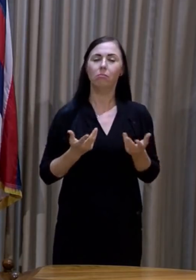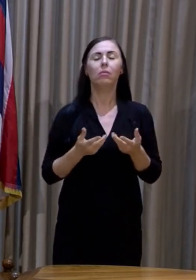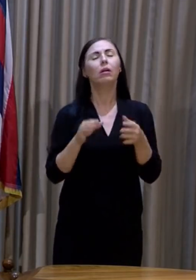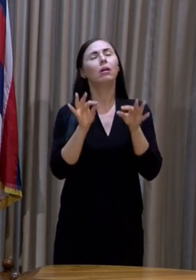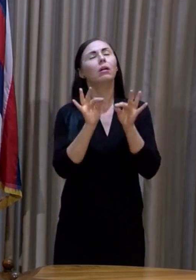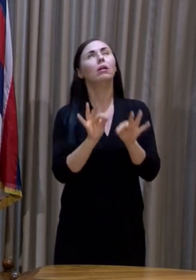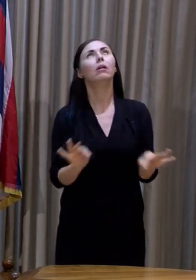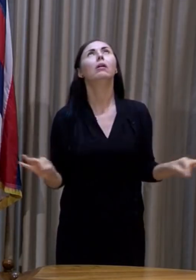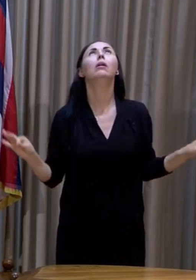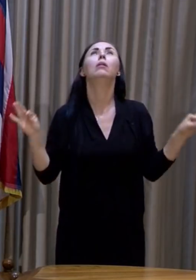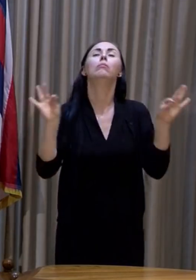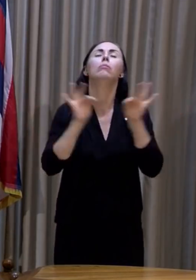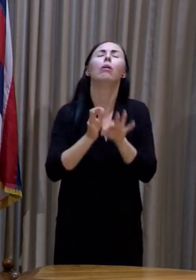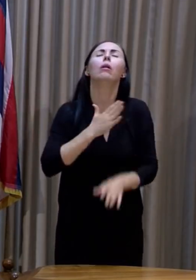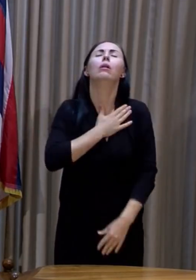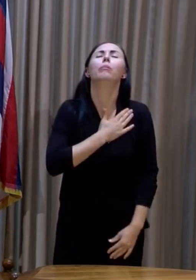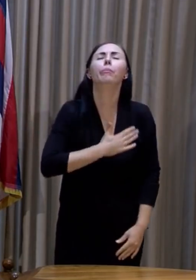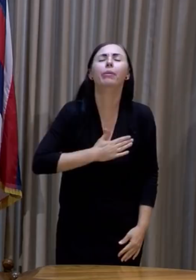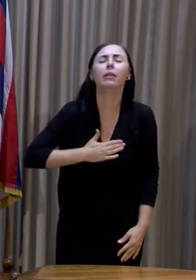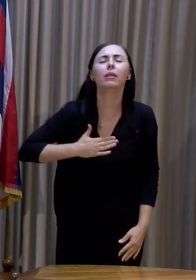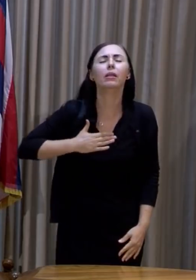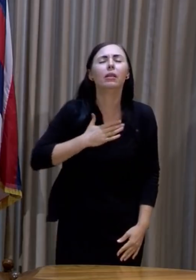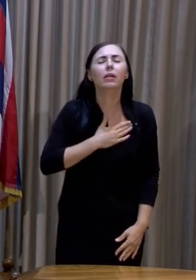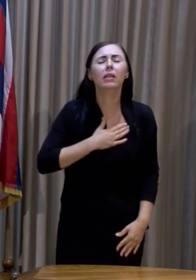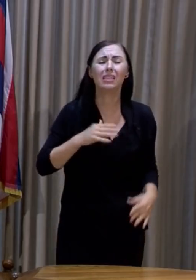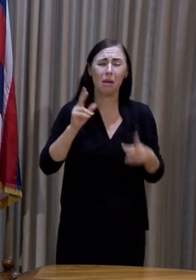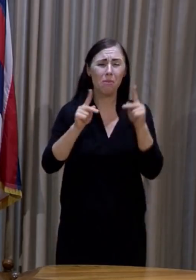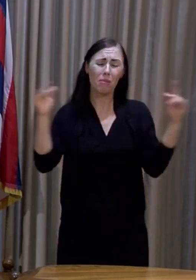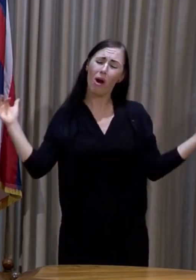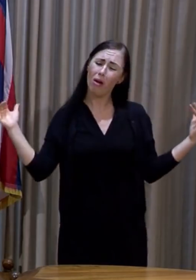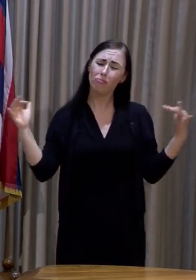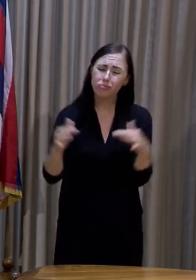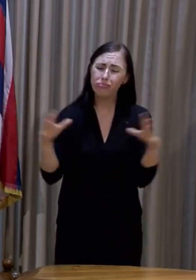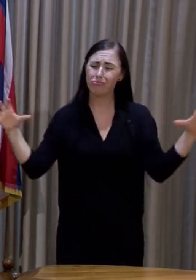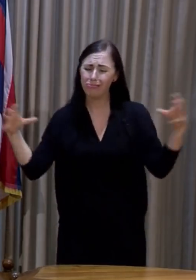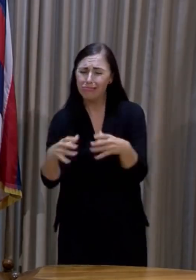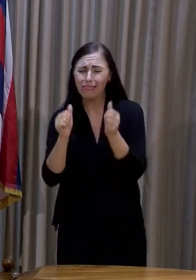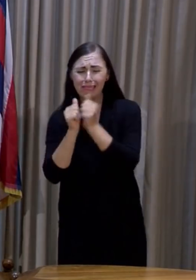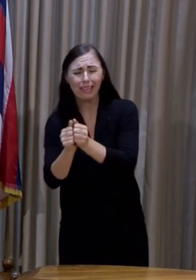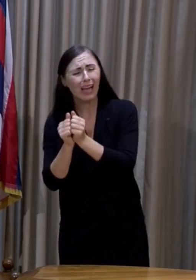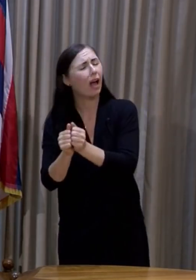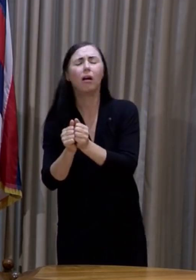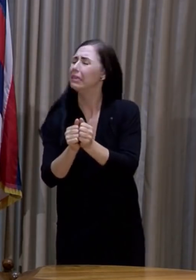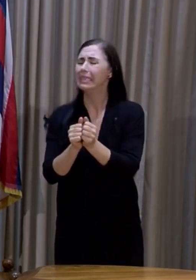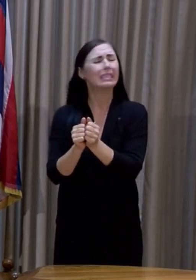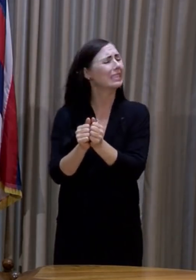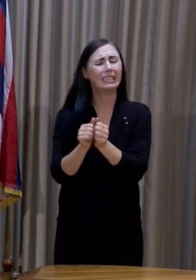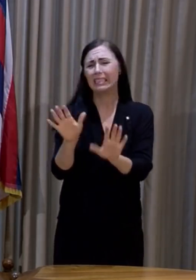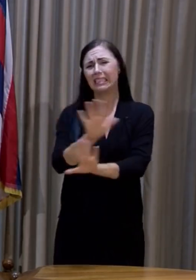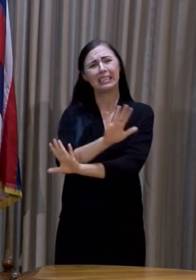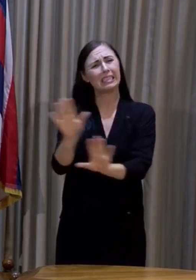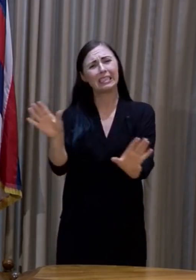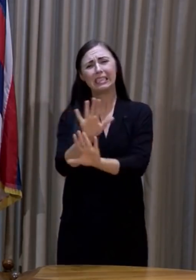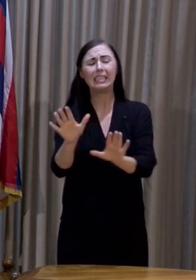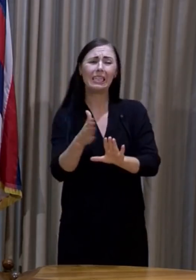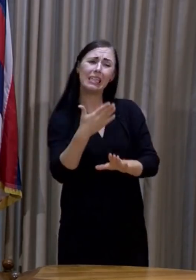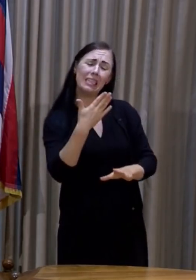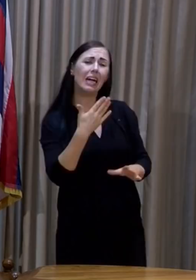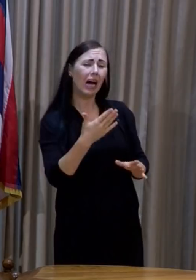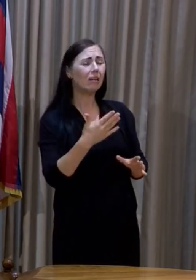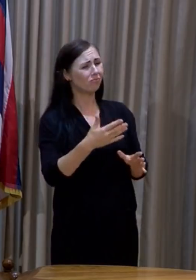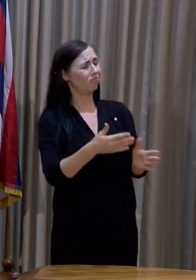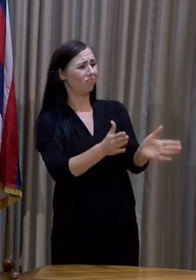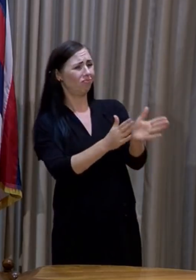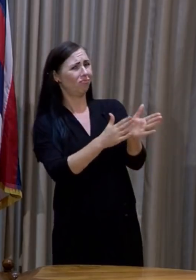to avoid large gatherings. I applaud the action taken by the city and county to restrict all gatherings